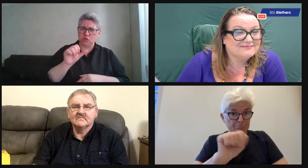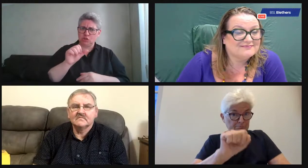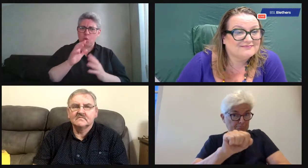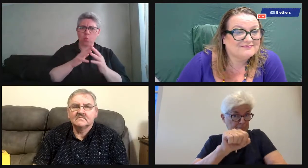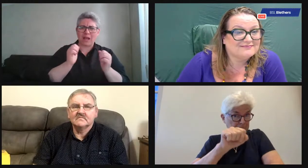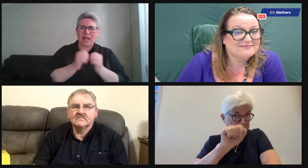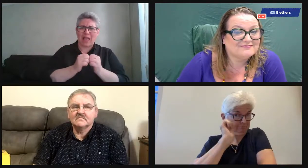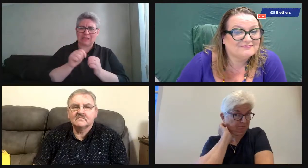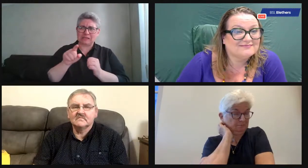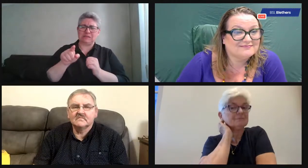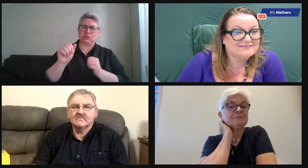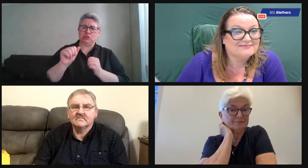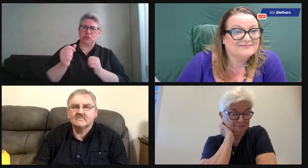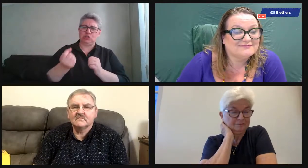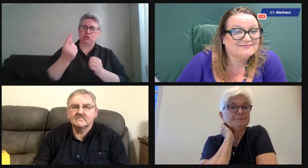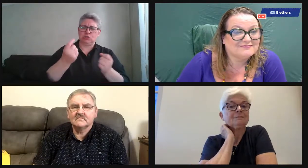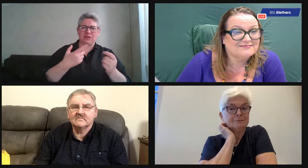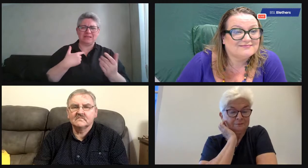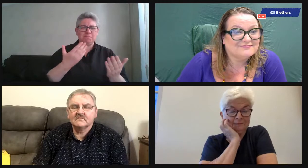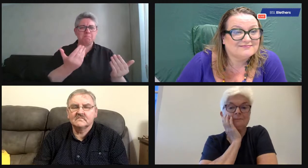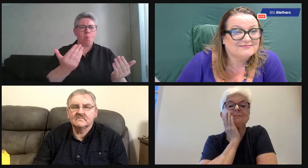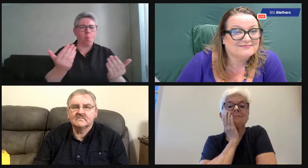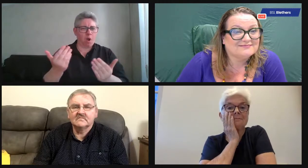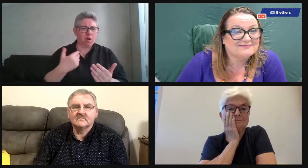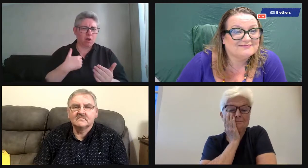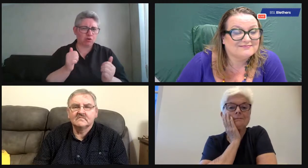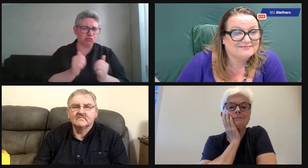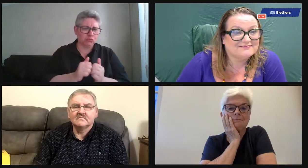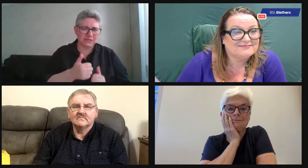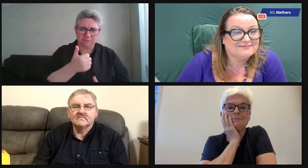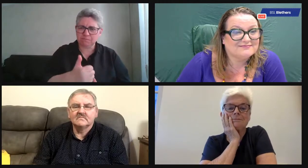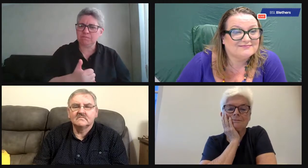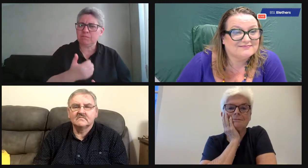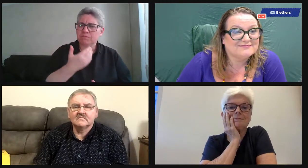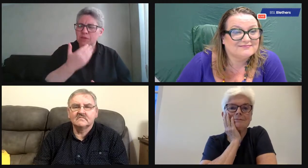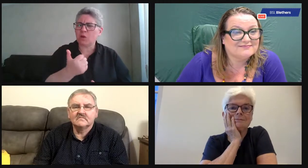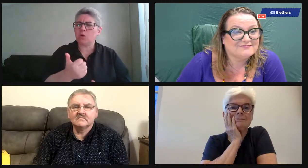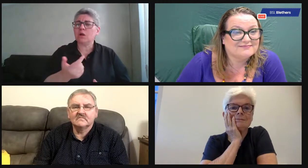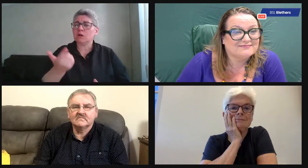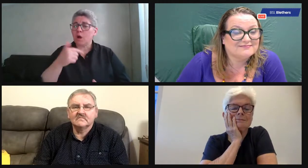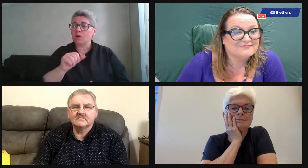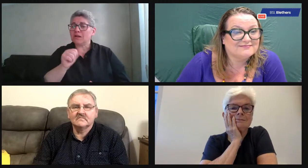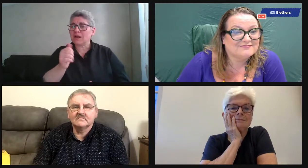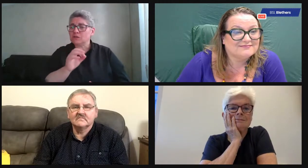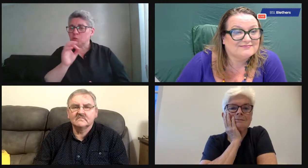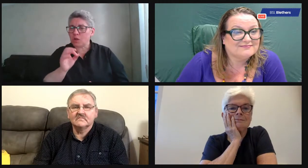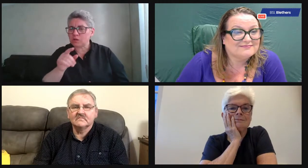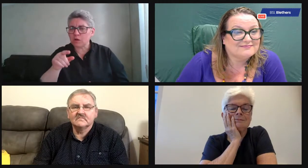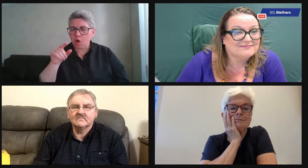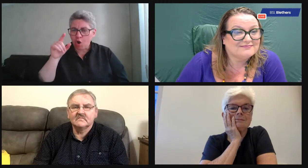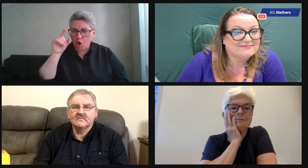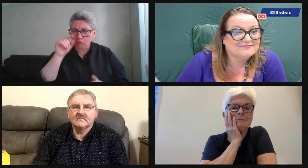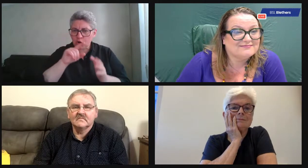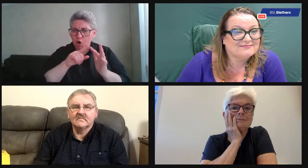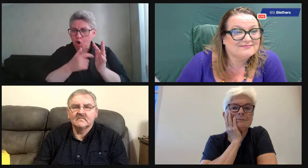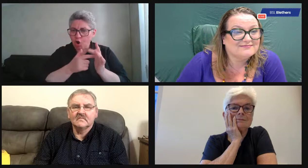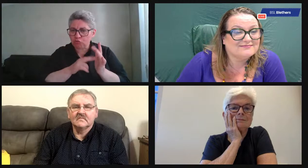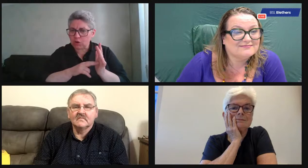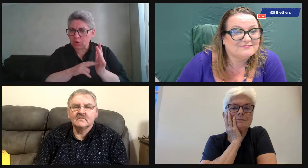So I see often young people in charity shops at weekends, and that seems to be more and more of them now. So